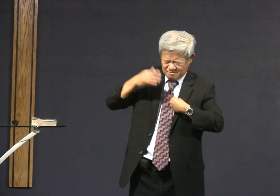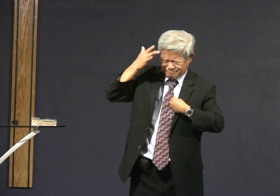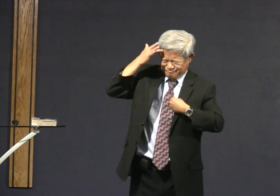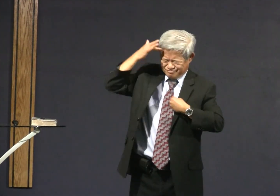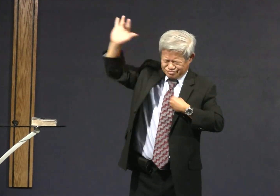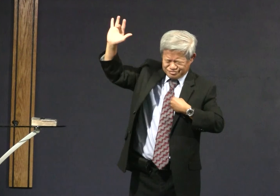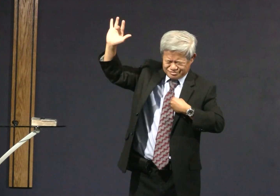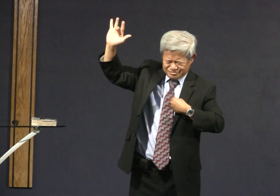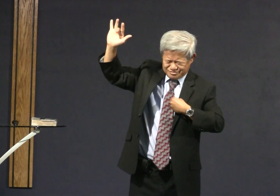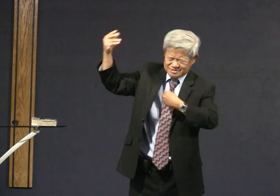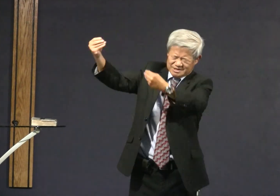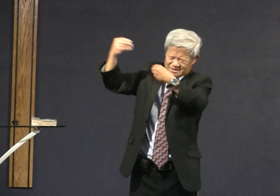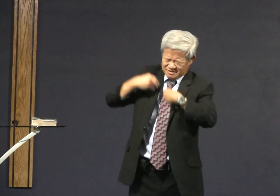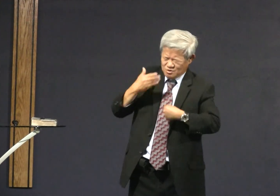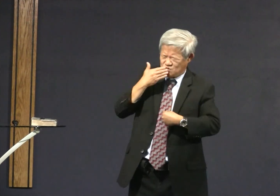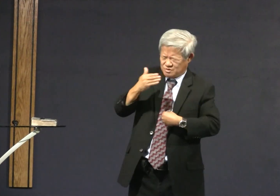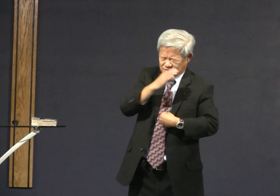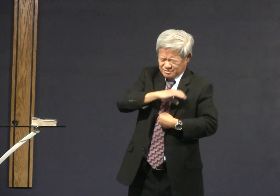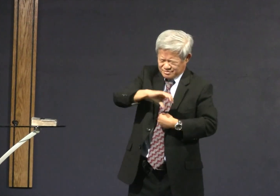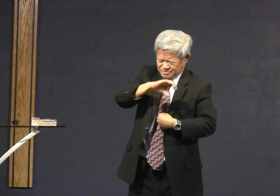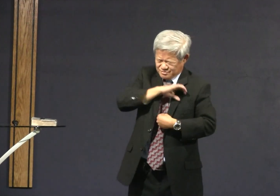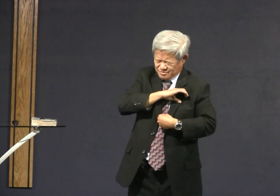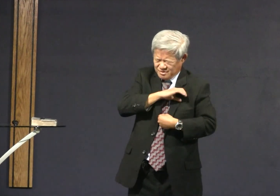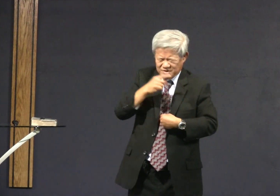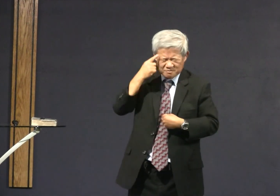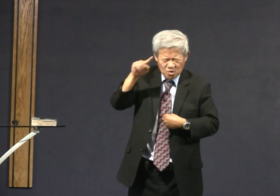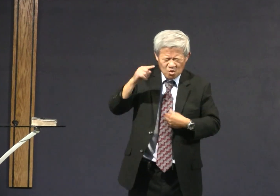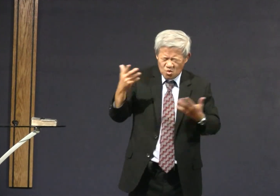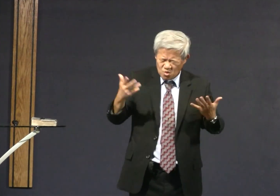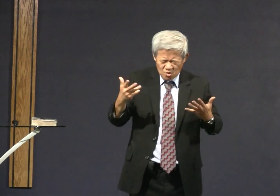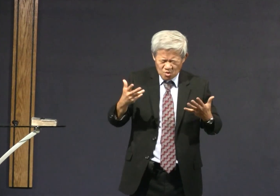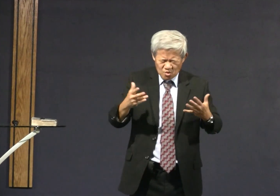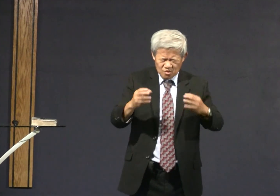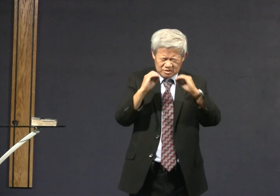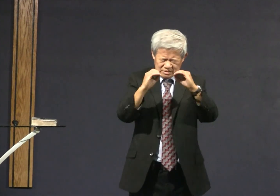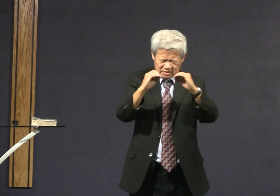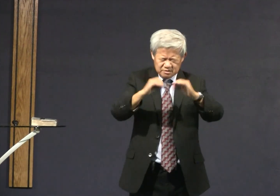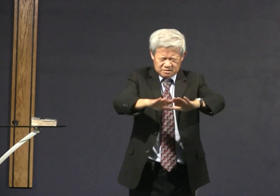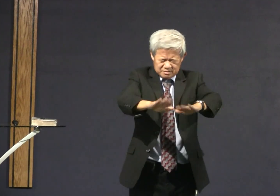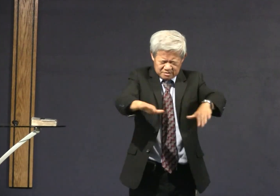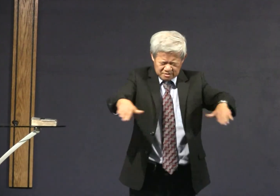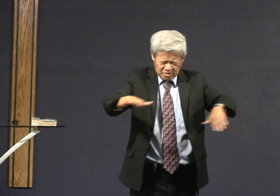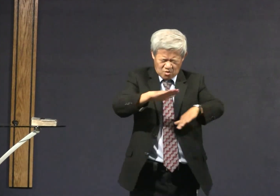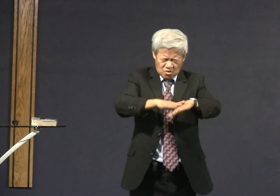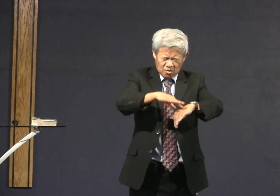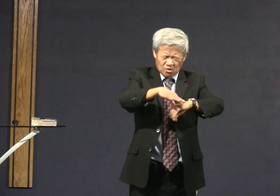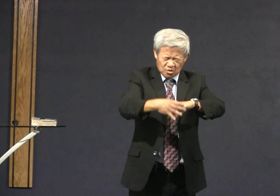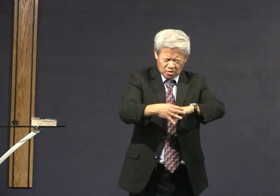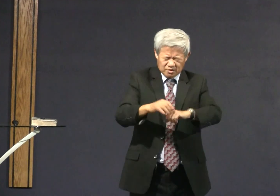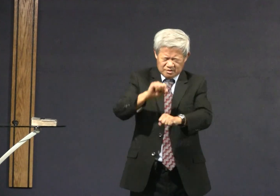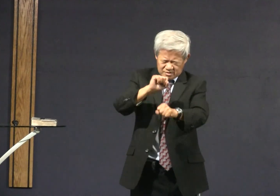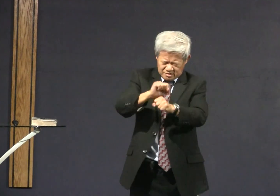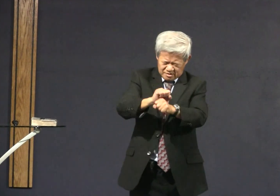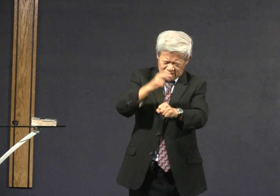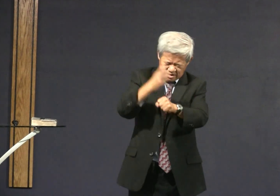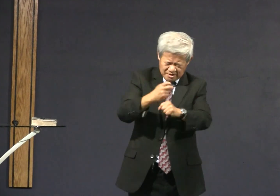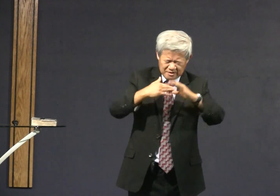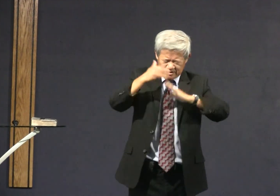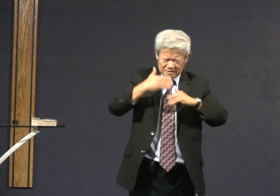given the wisdom and intelligence and the character to teach children on earth